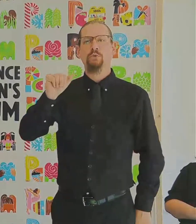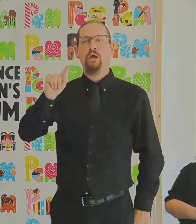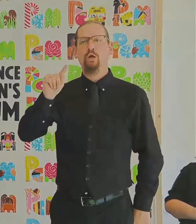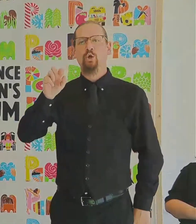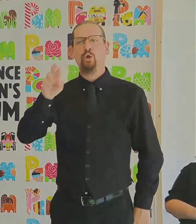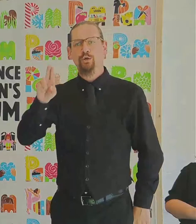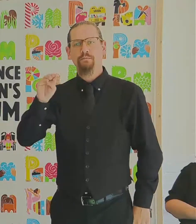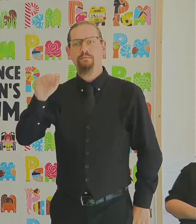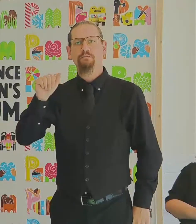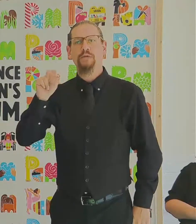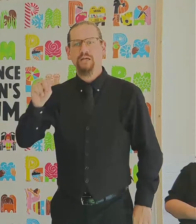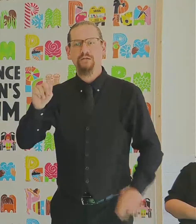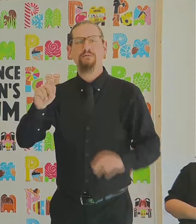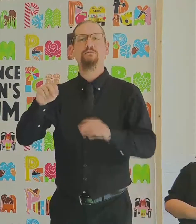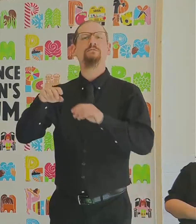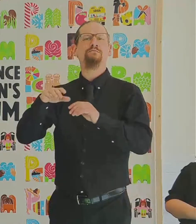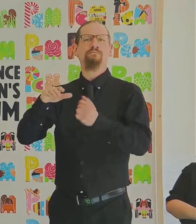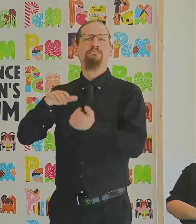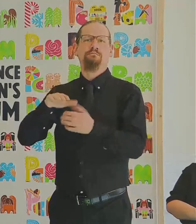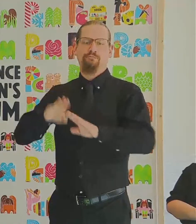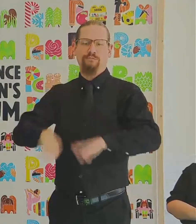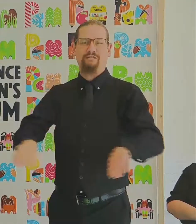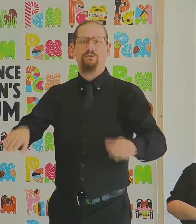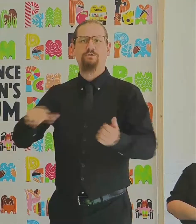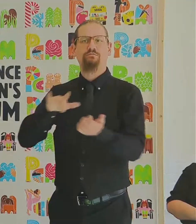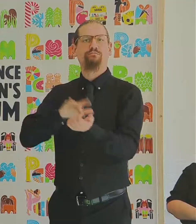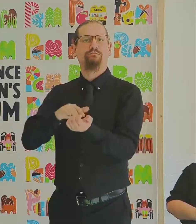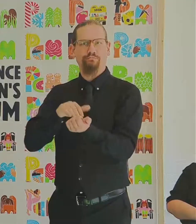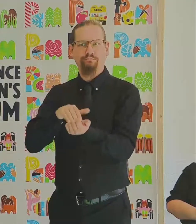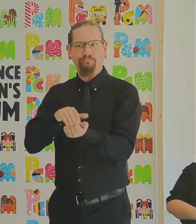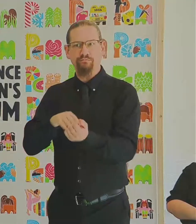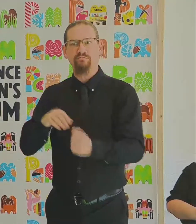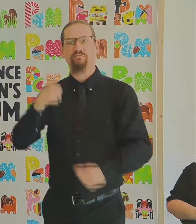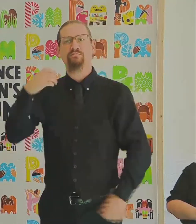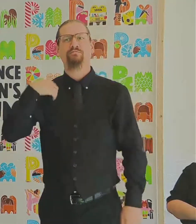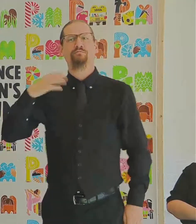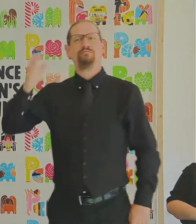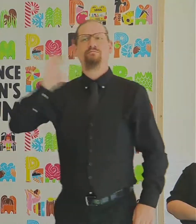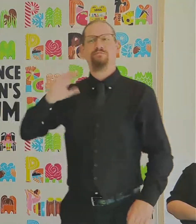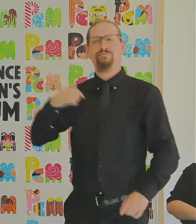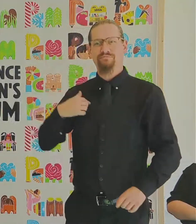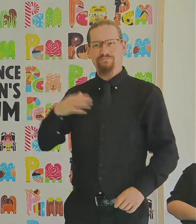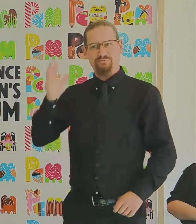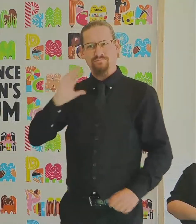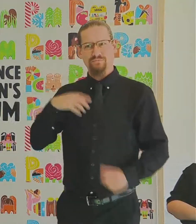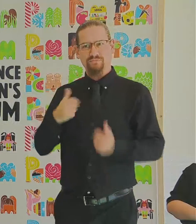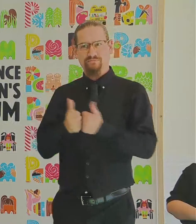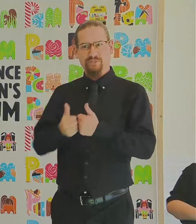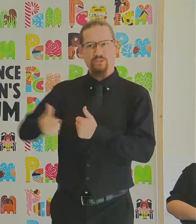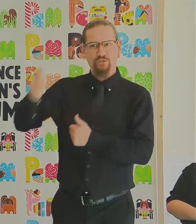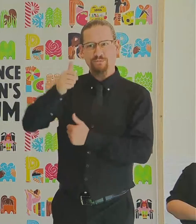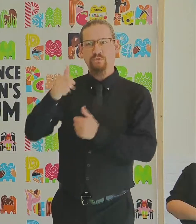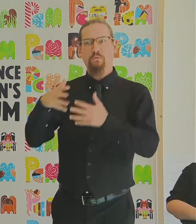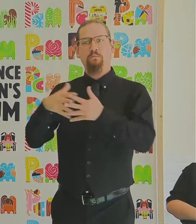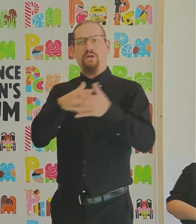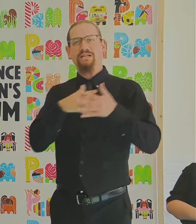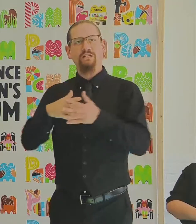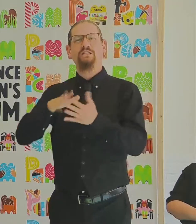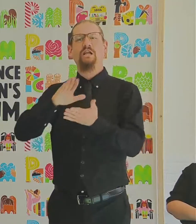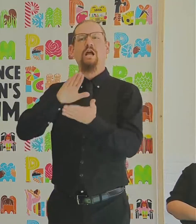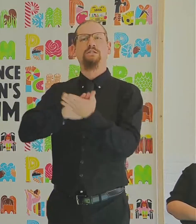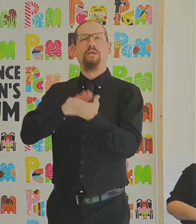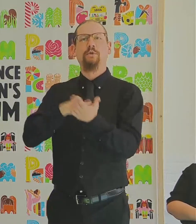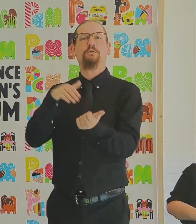president of the Rhode Island chapter of the American Academy of Pediatrics and the current president of the Rhode Island Medical Society. For the last 20